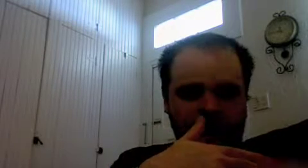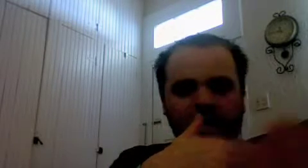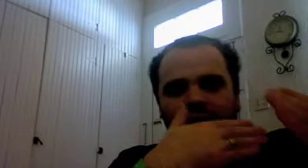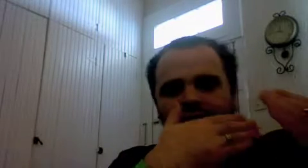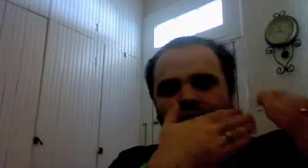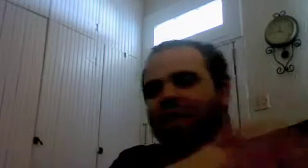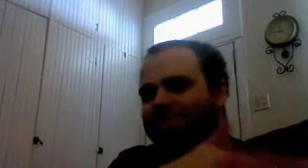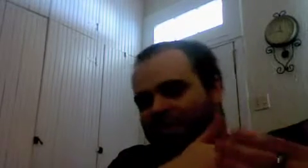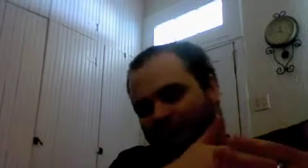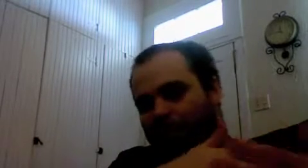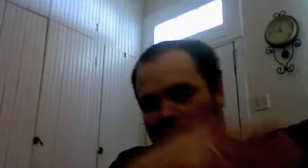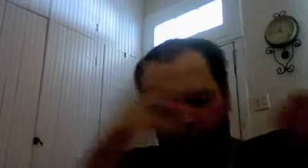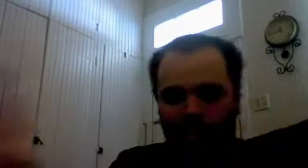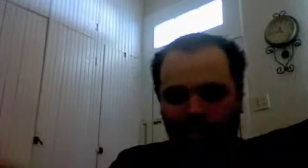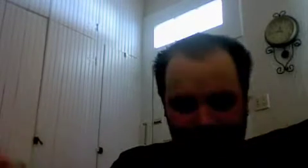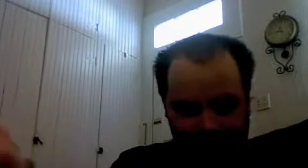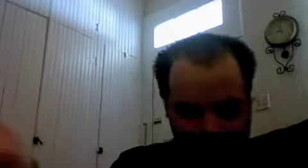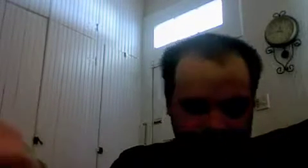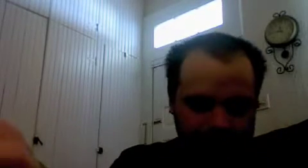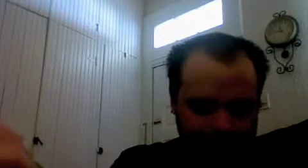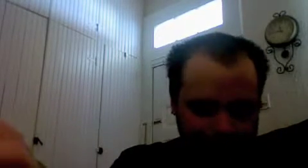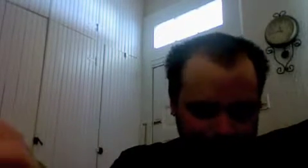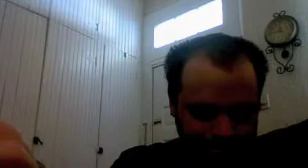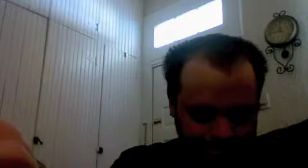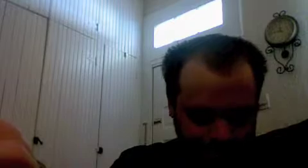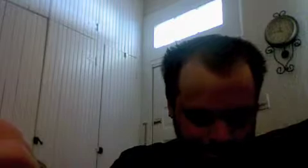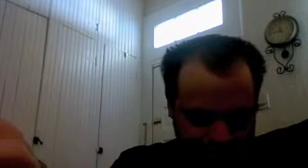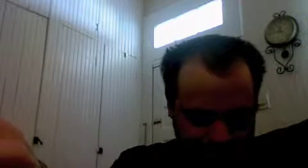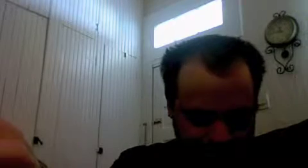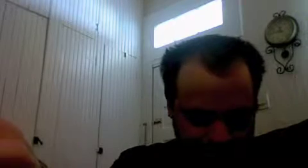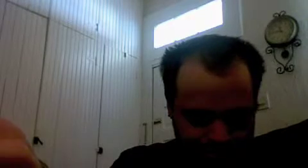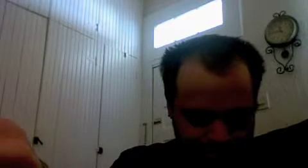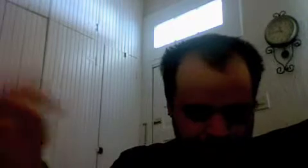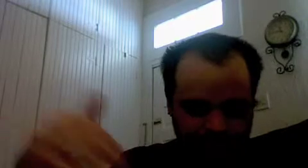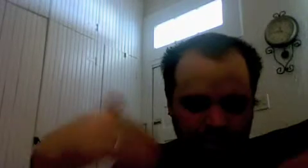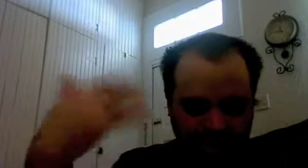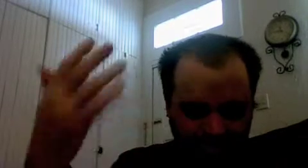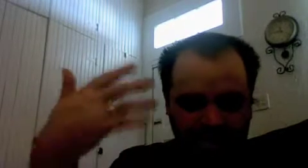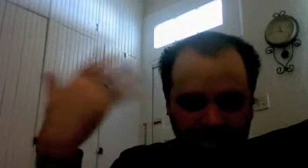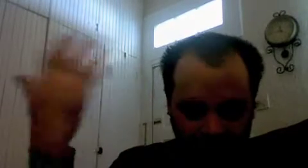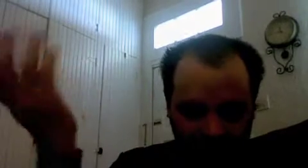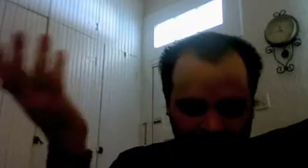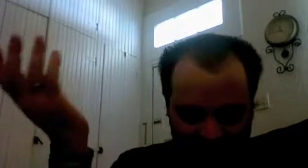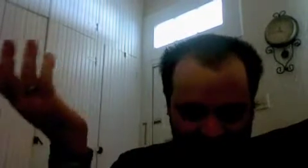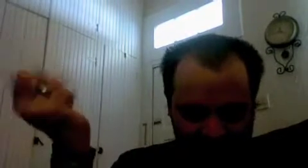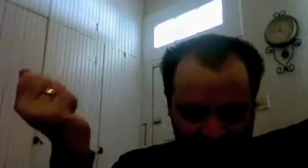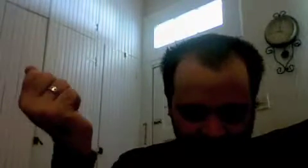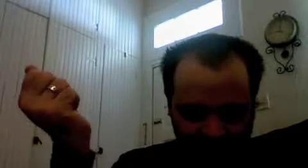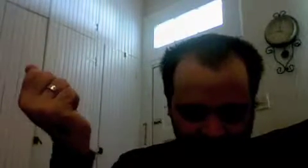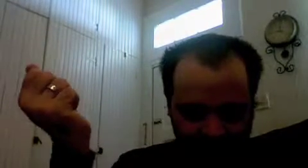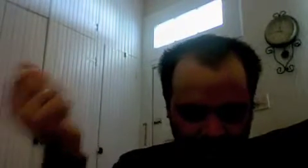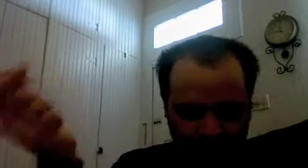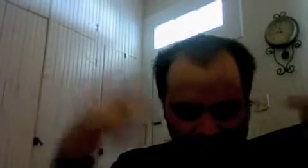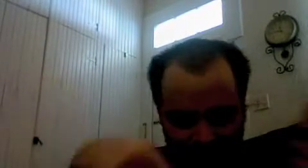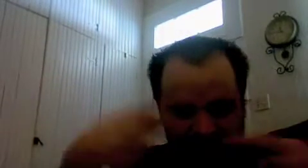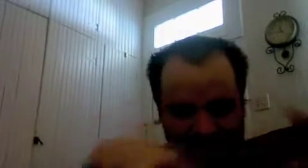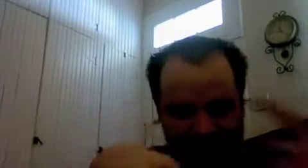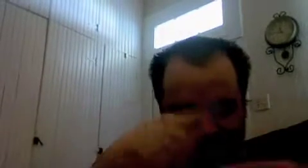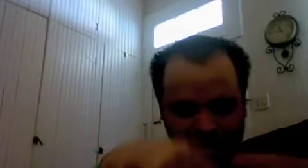so that's an example of um the movement of positing itself or is the mediation